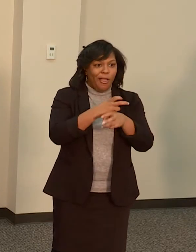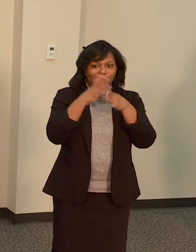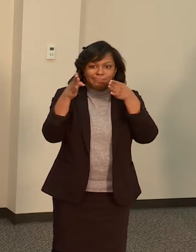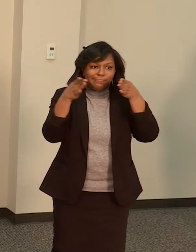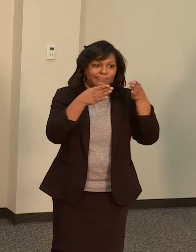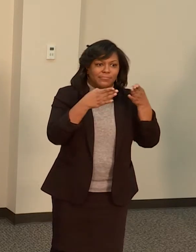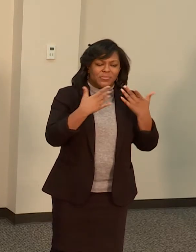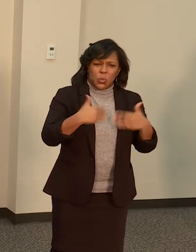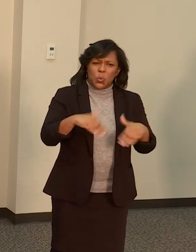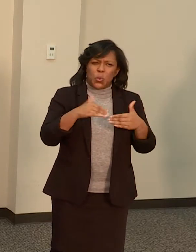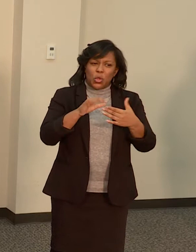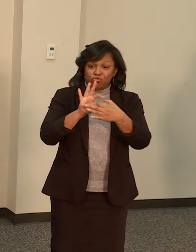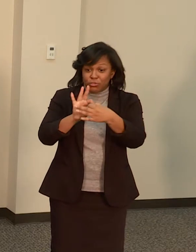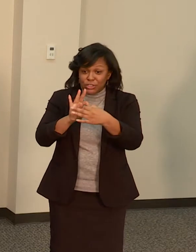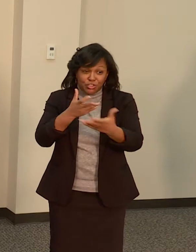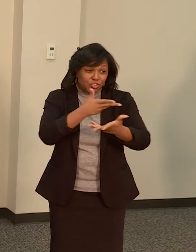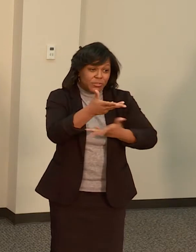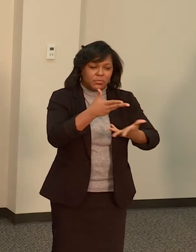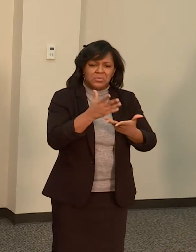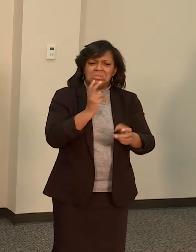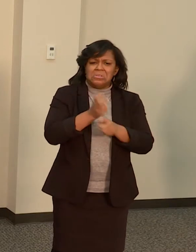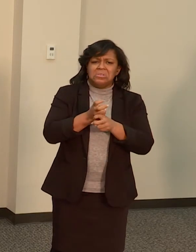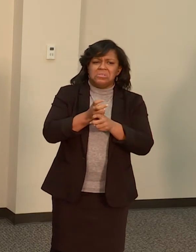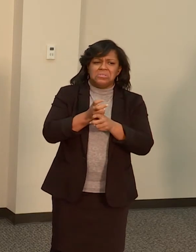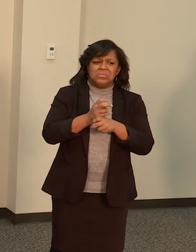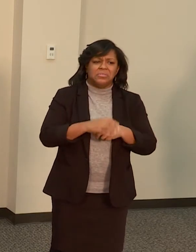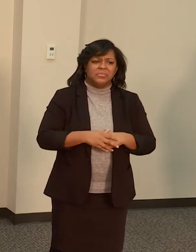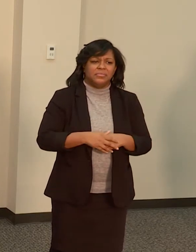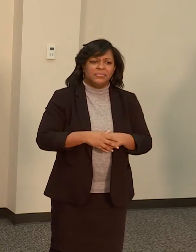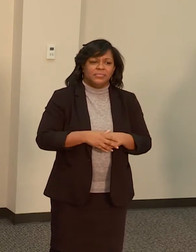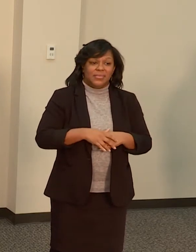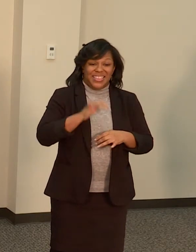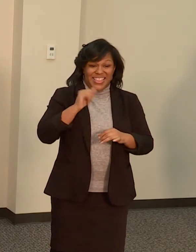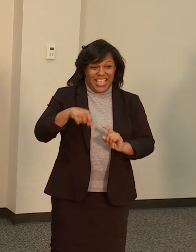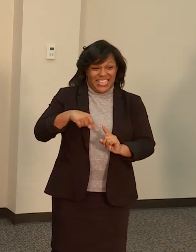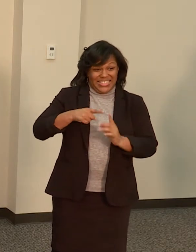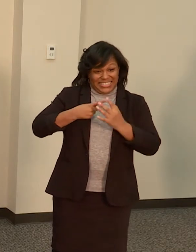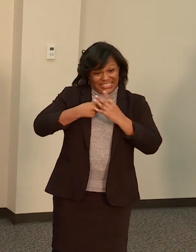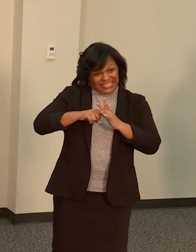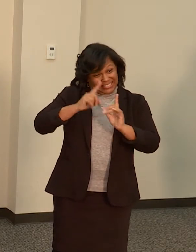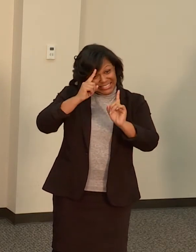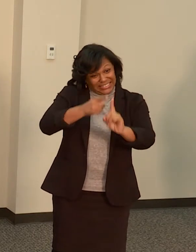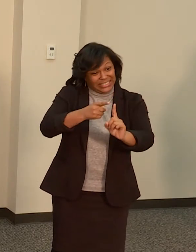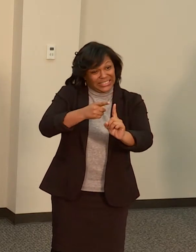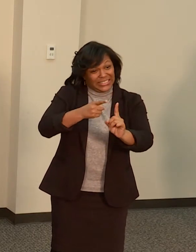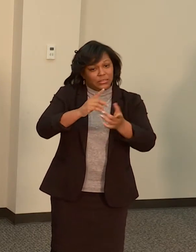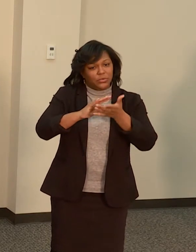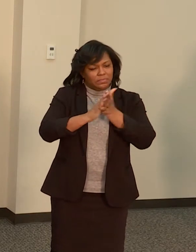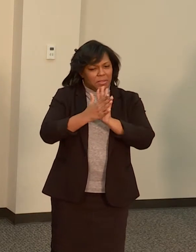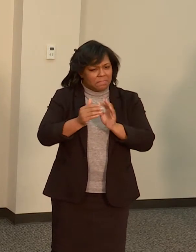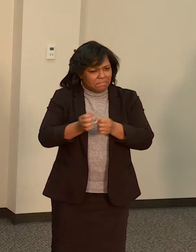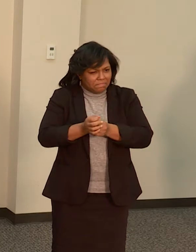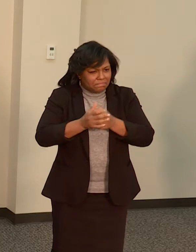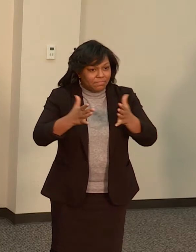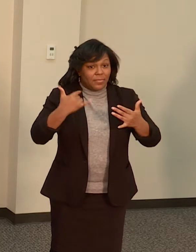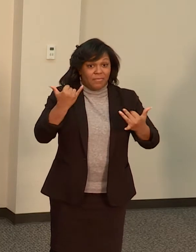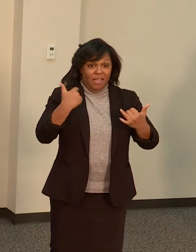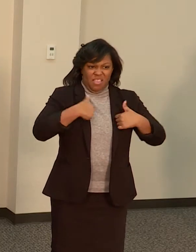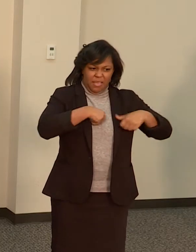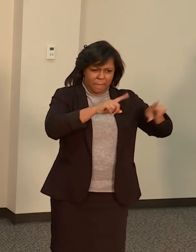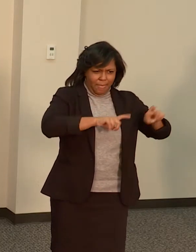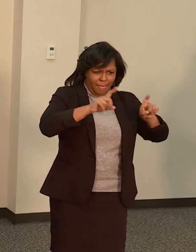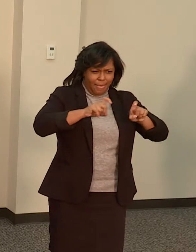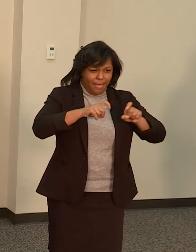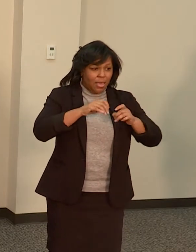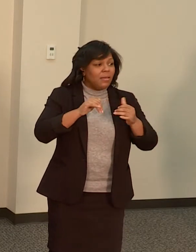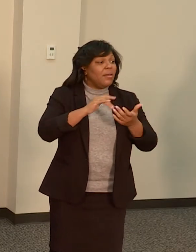be successful, so we are excited to go from pilot to permanent with Stable Homes Stable Schools. During this pandemic, it is